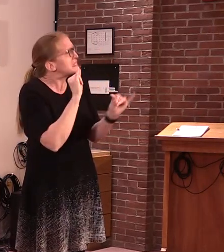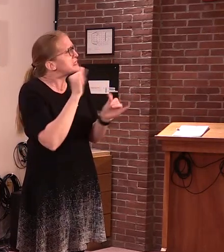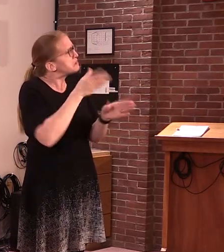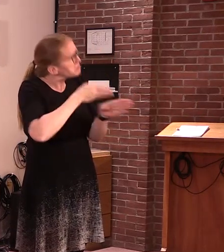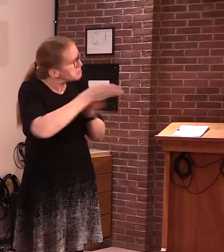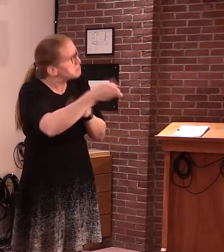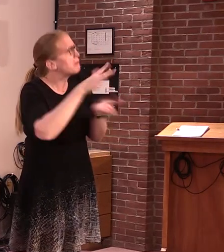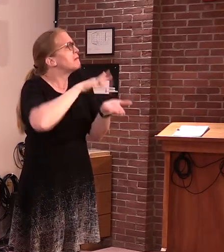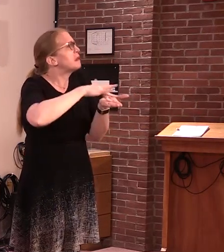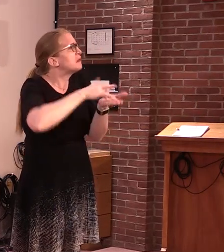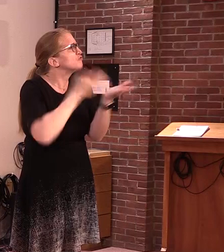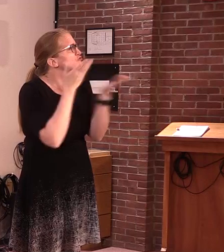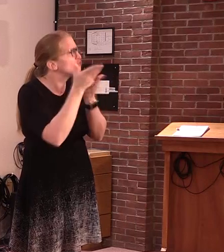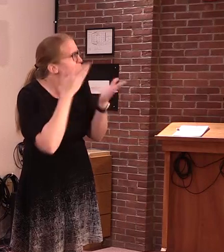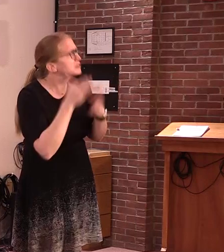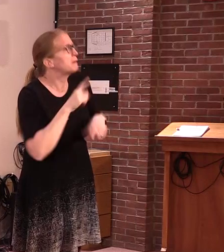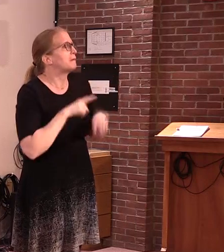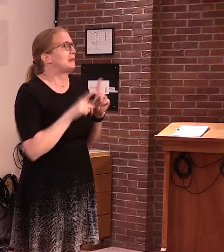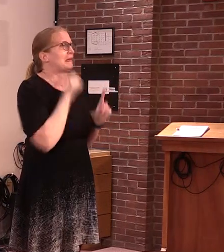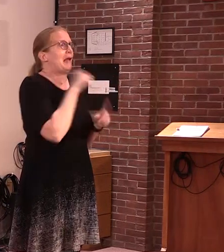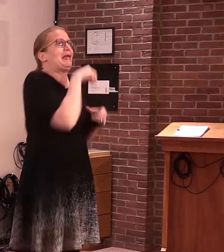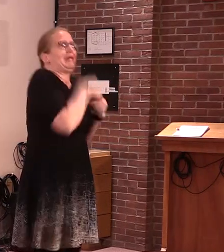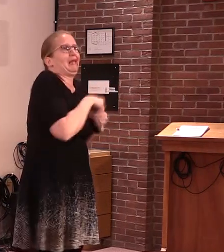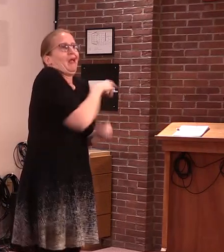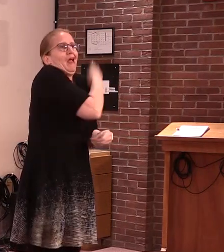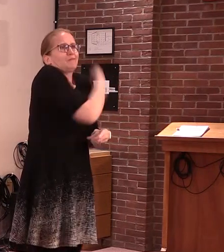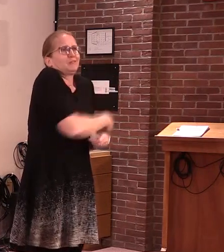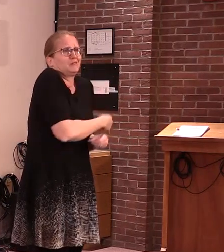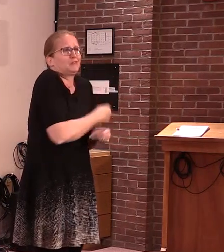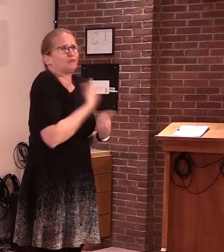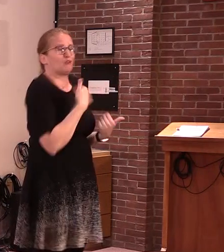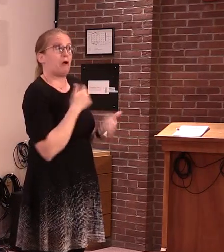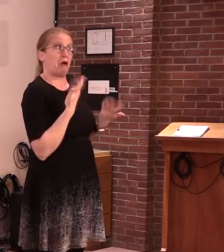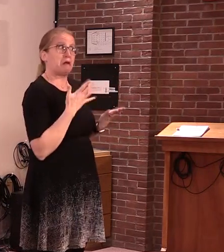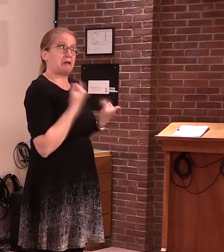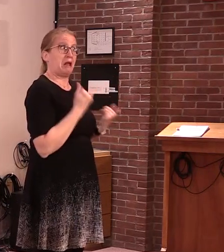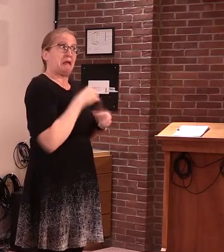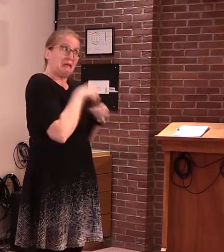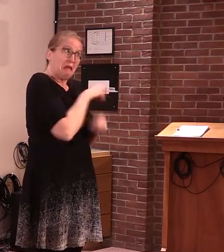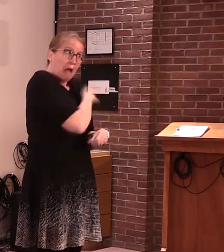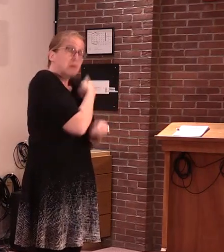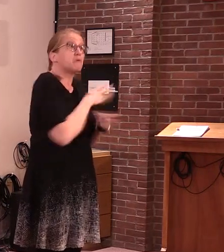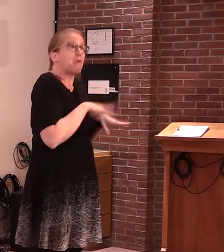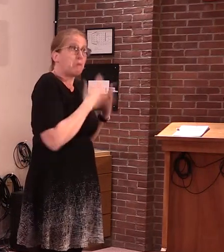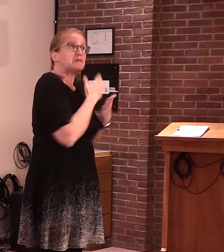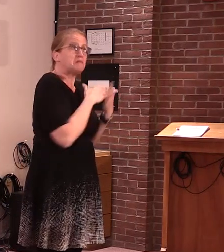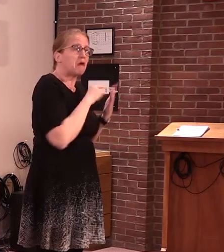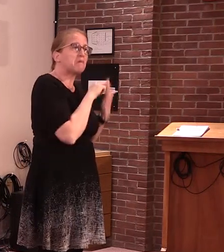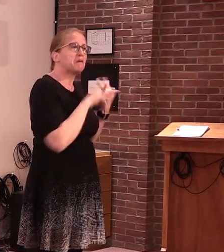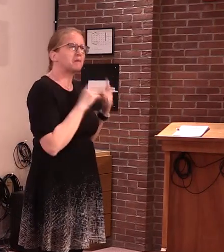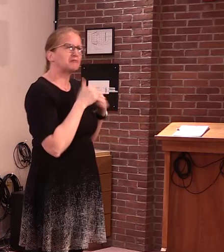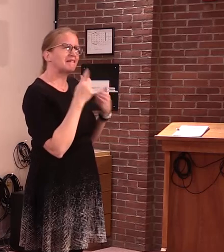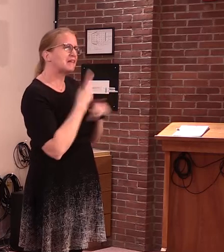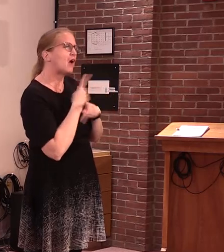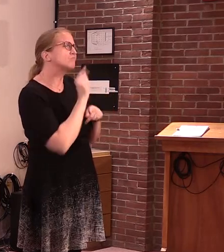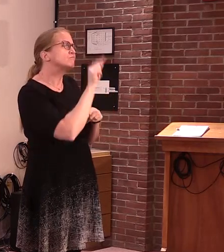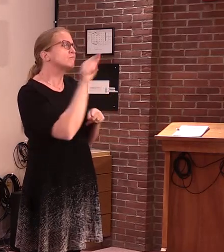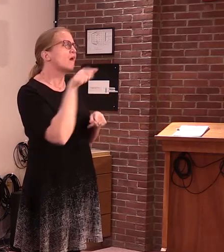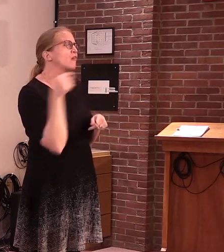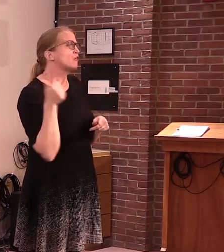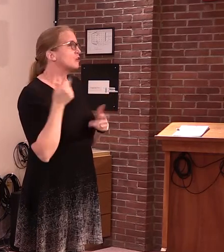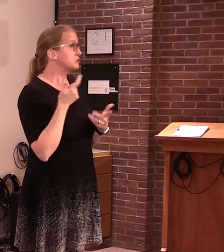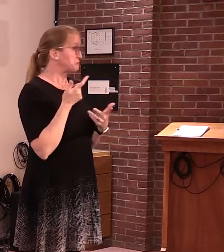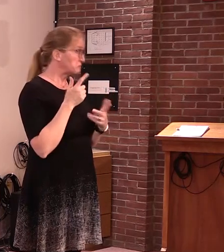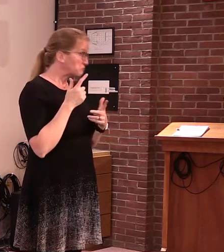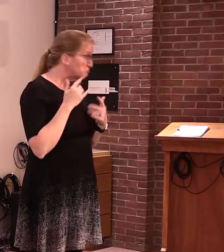psychoanalysts, psychological examiners, and others. The